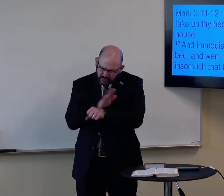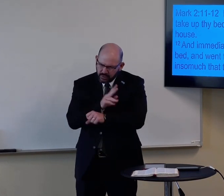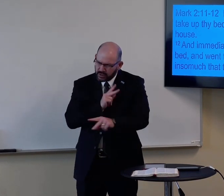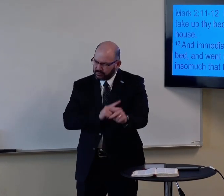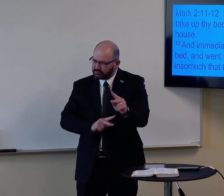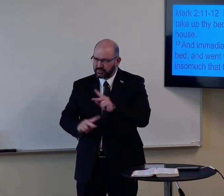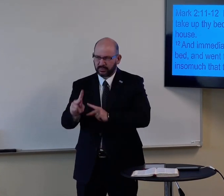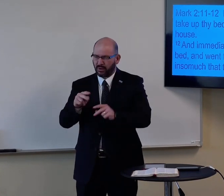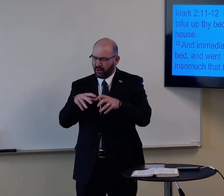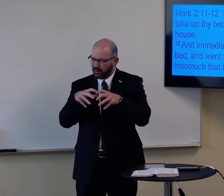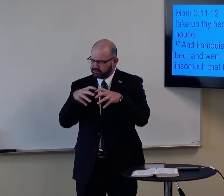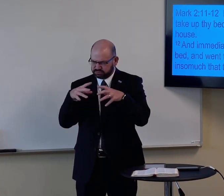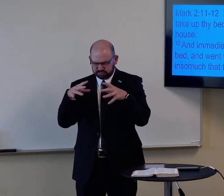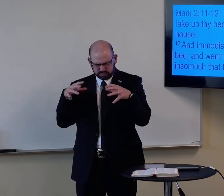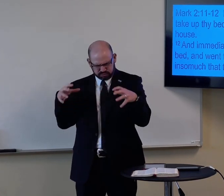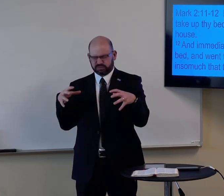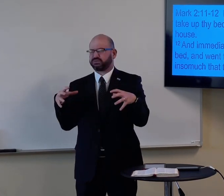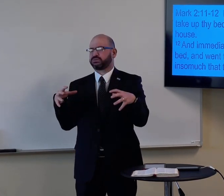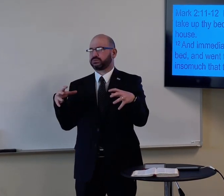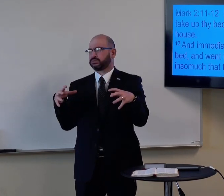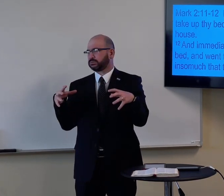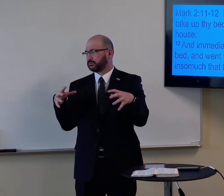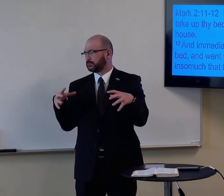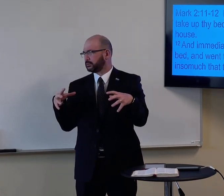And the place was packed with people.